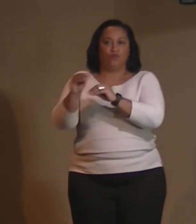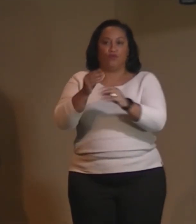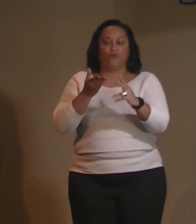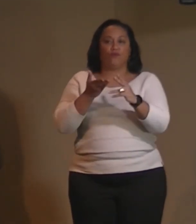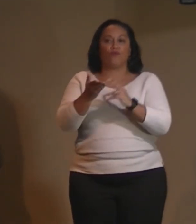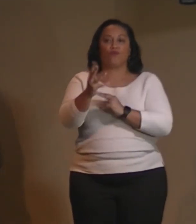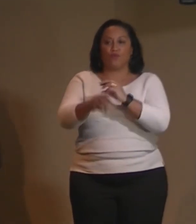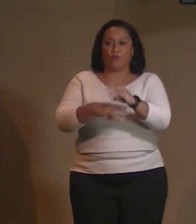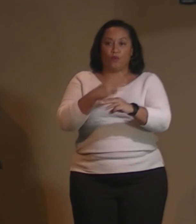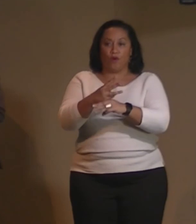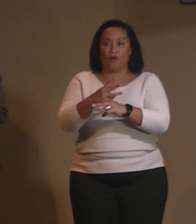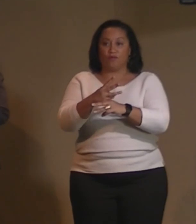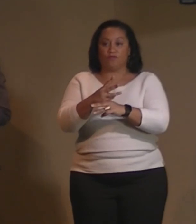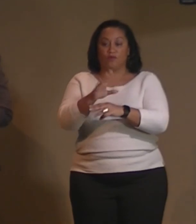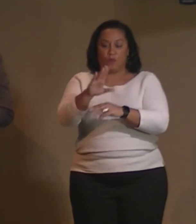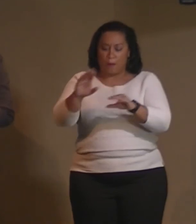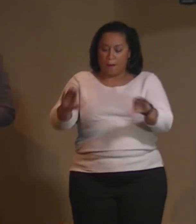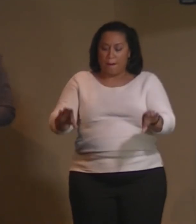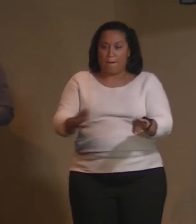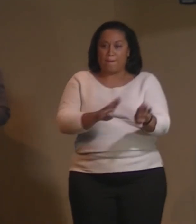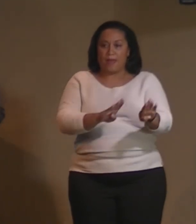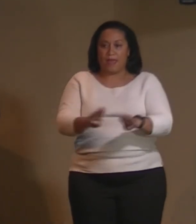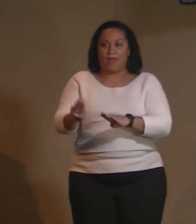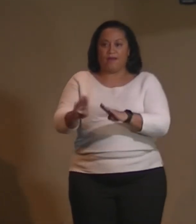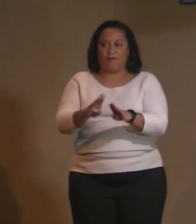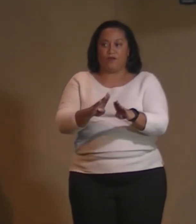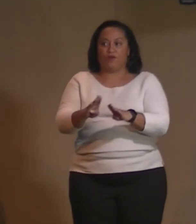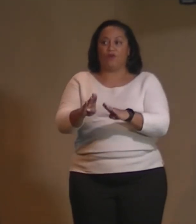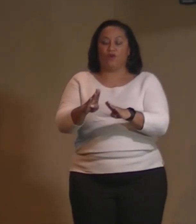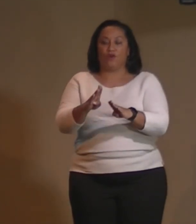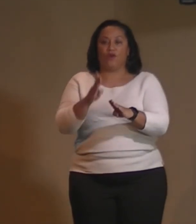as your deeds, so shall be your destiny.